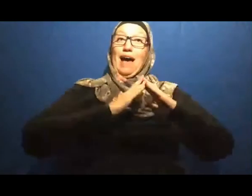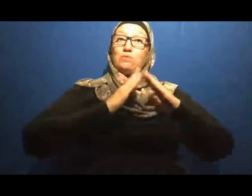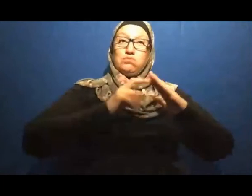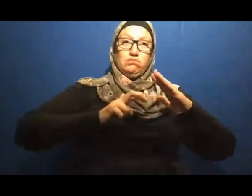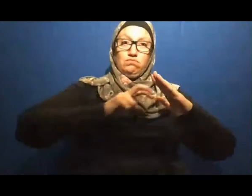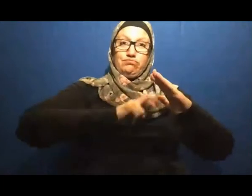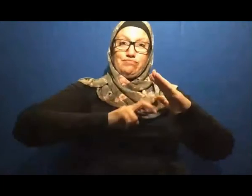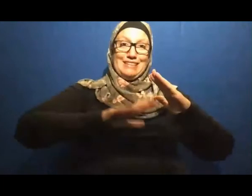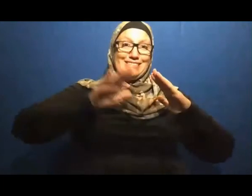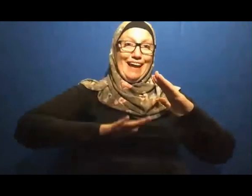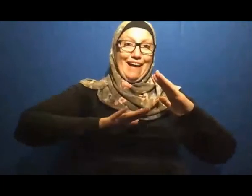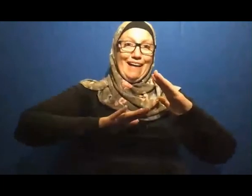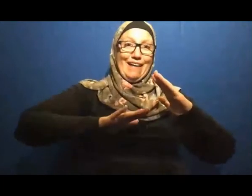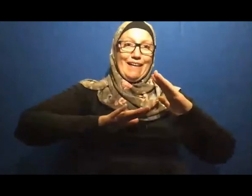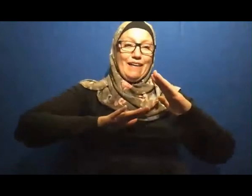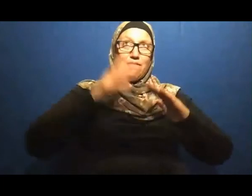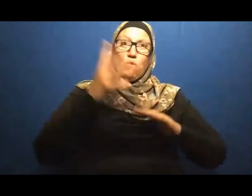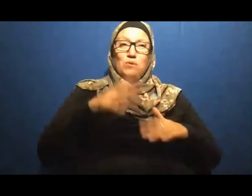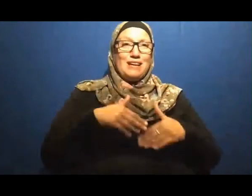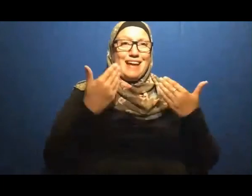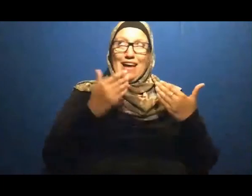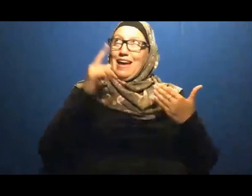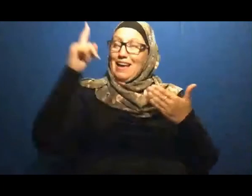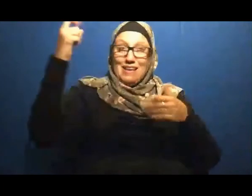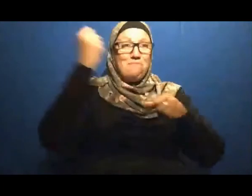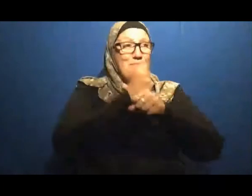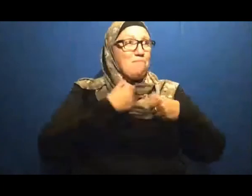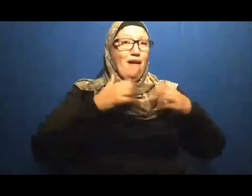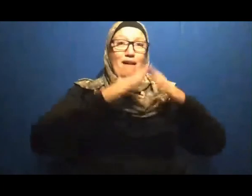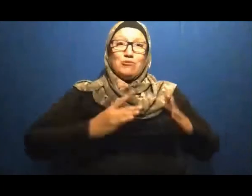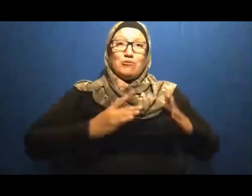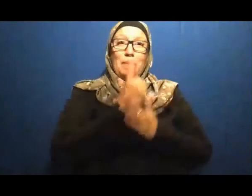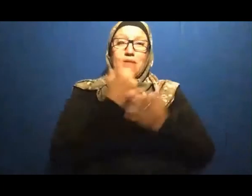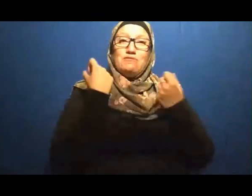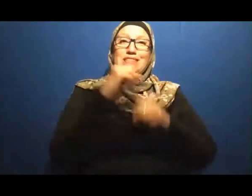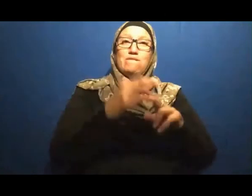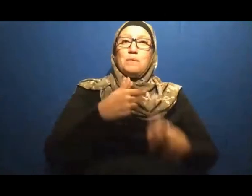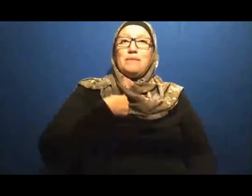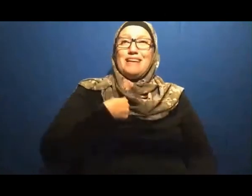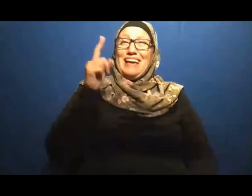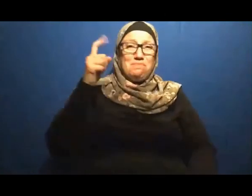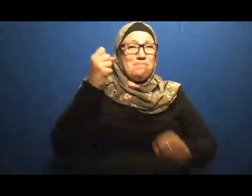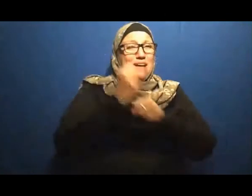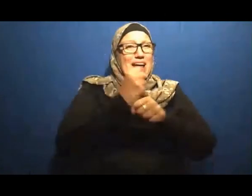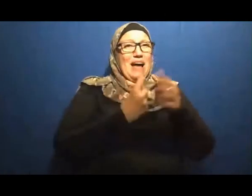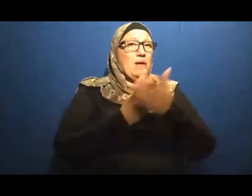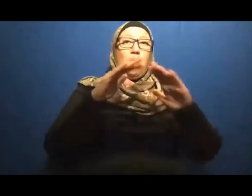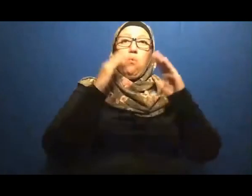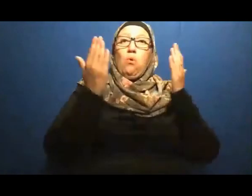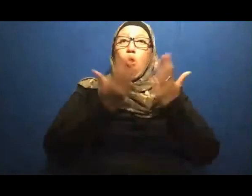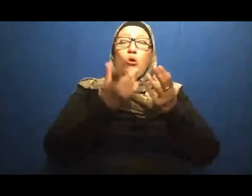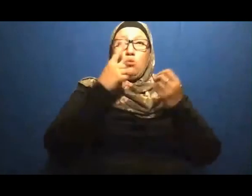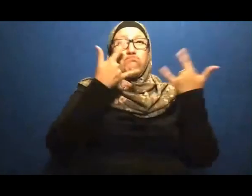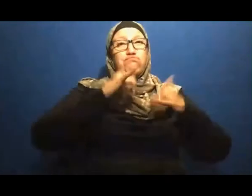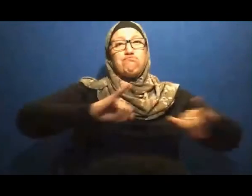Against a pandemic Alright God The world The order in the world Could be in such a way That no matter what You would be